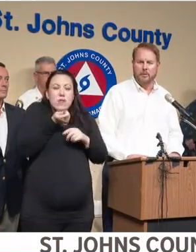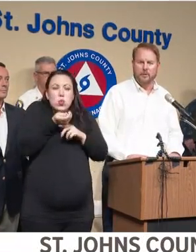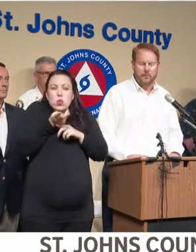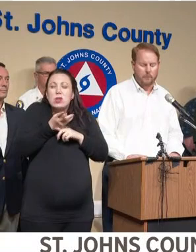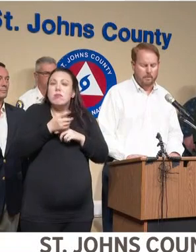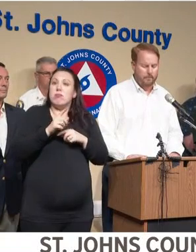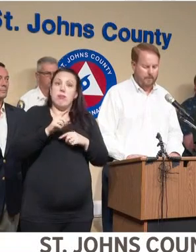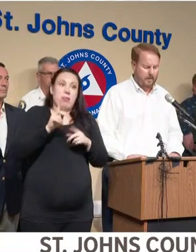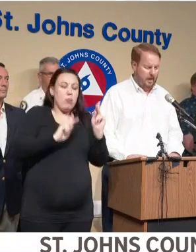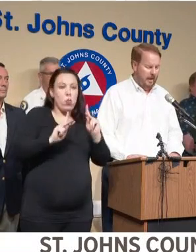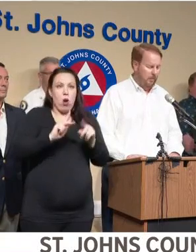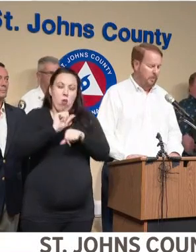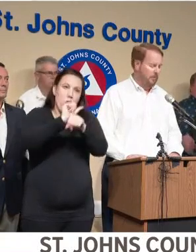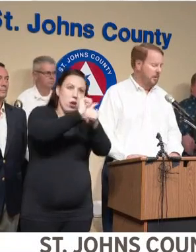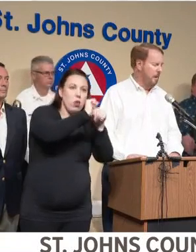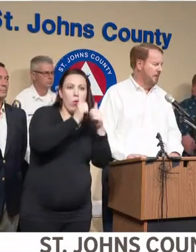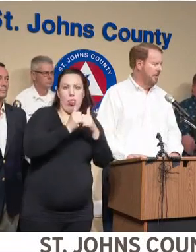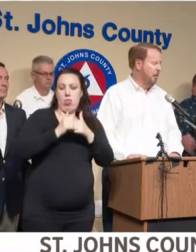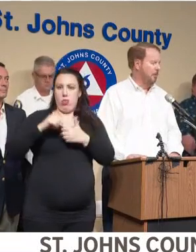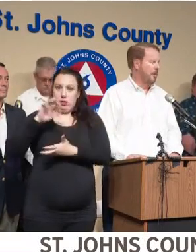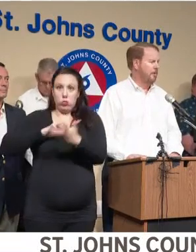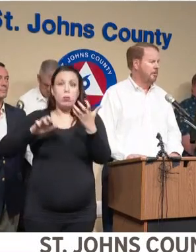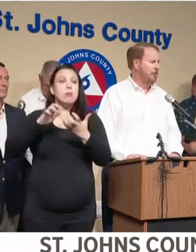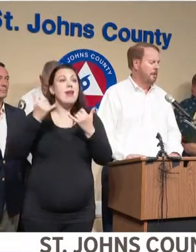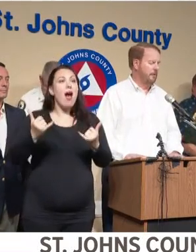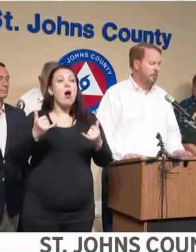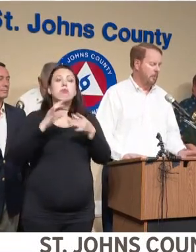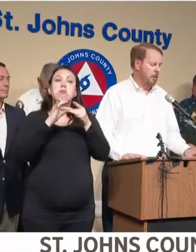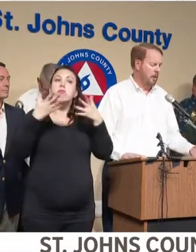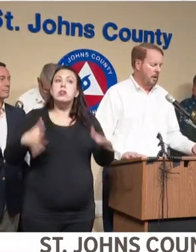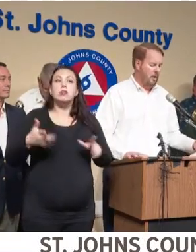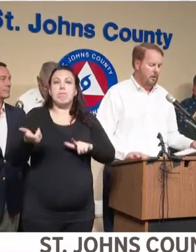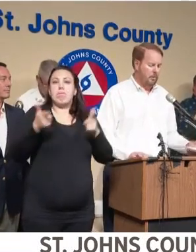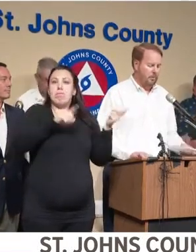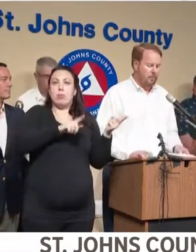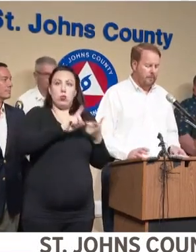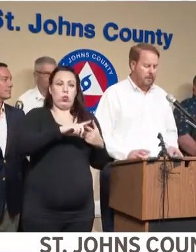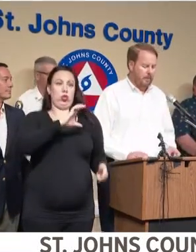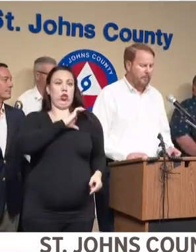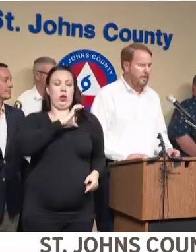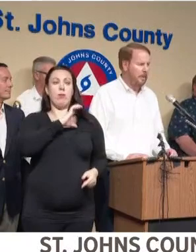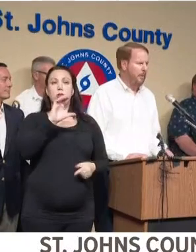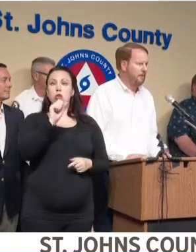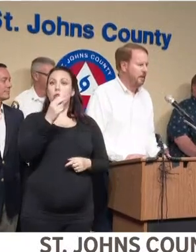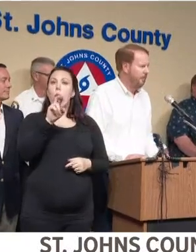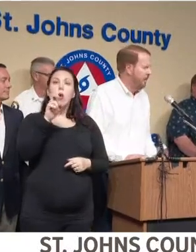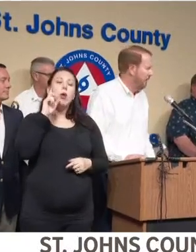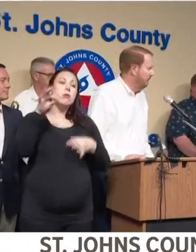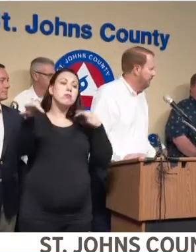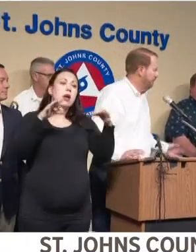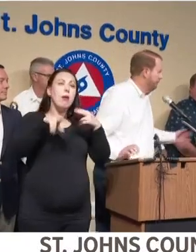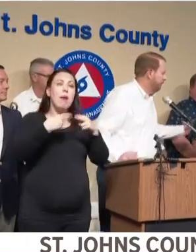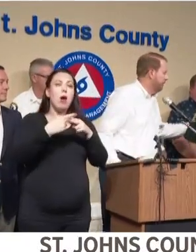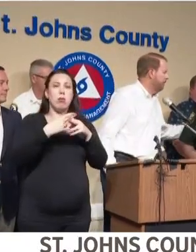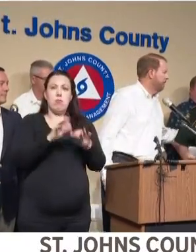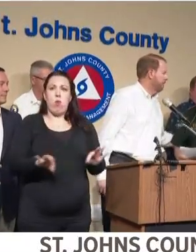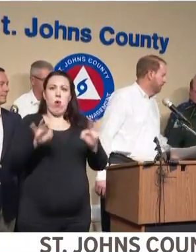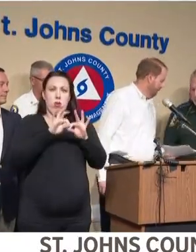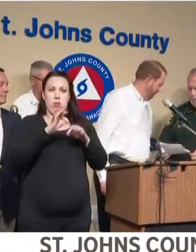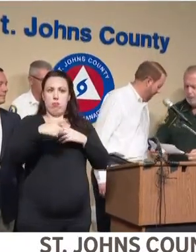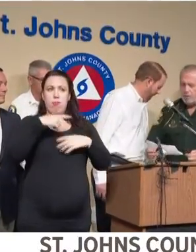responding to the storm. And with those comments, I'll introduce Sheriff Shore, who will go over a couple of key public safety items.